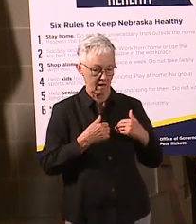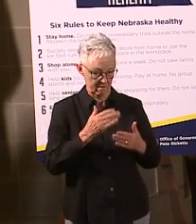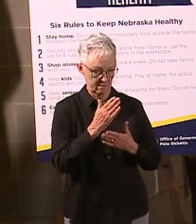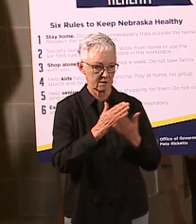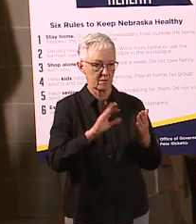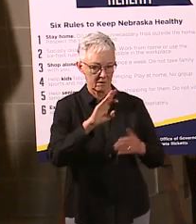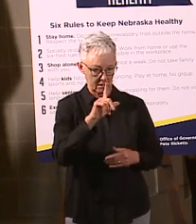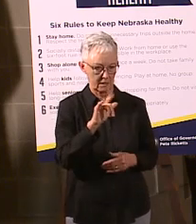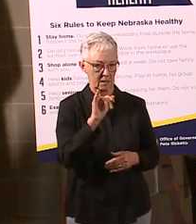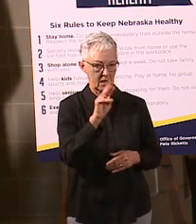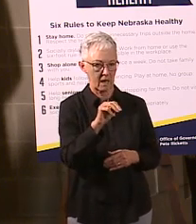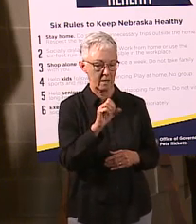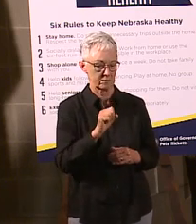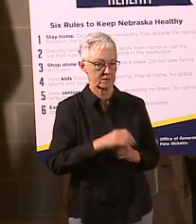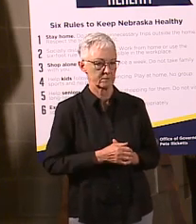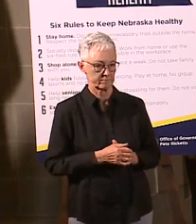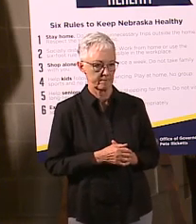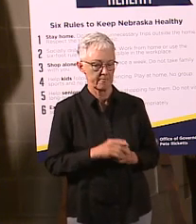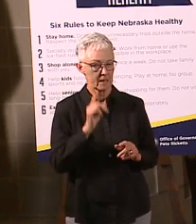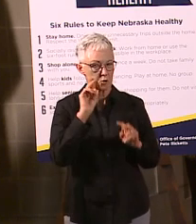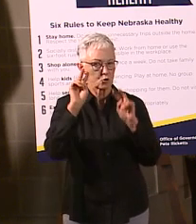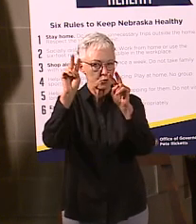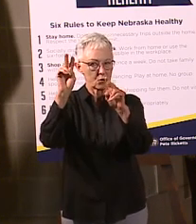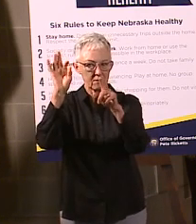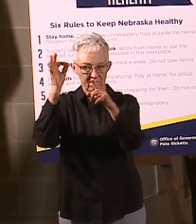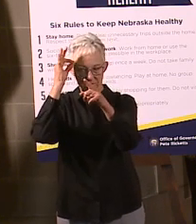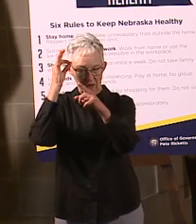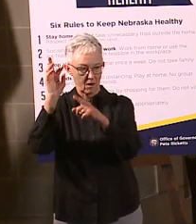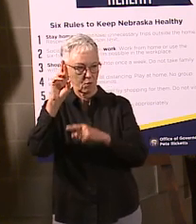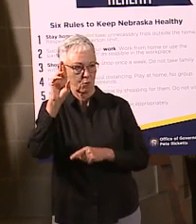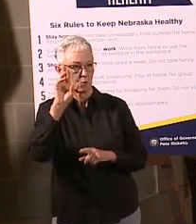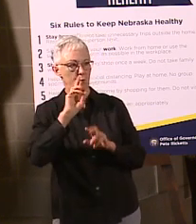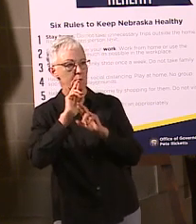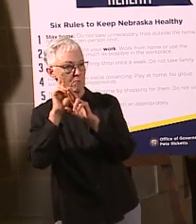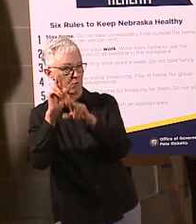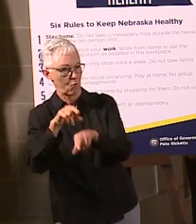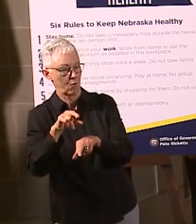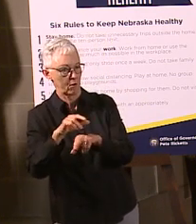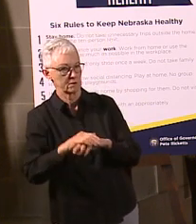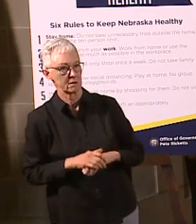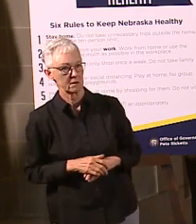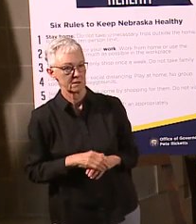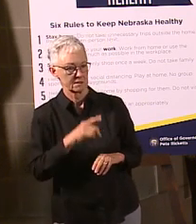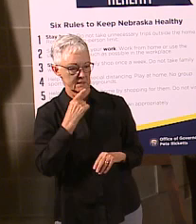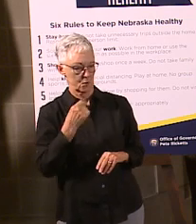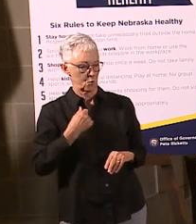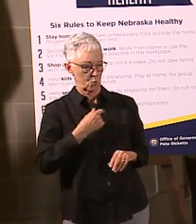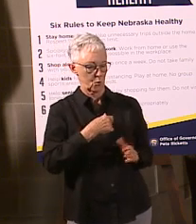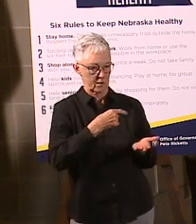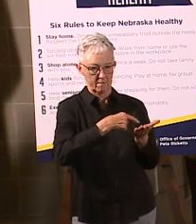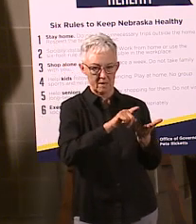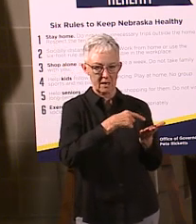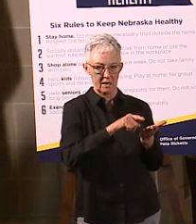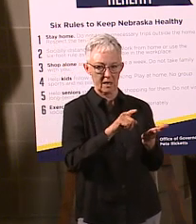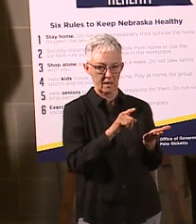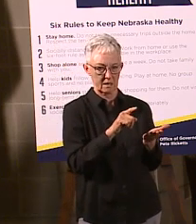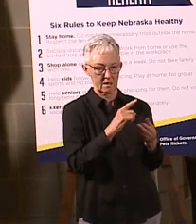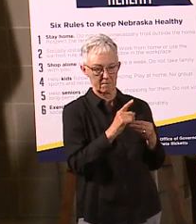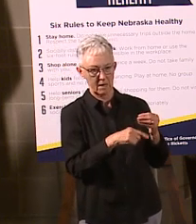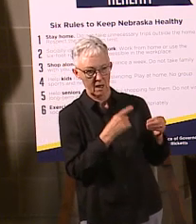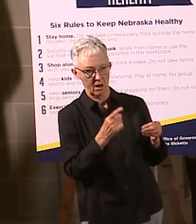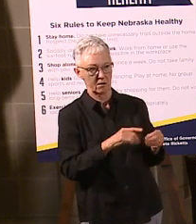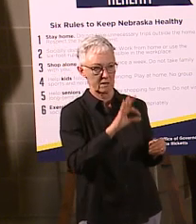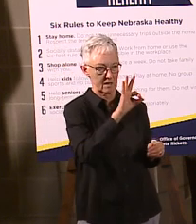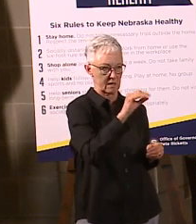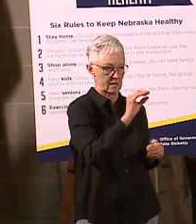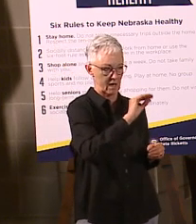If you look at the federal reports, which are a little bit skewed, I think it says we're paying about 90